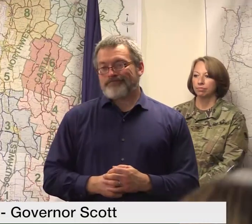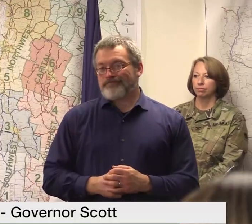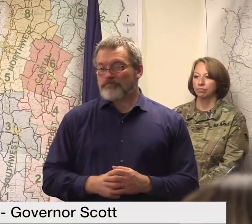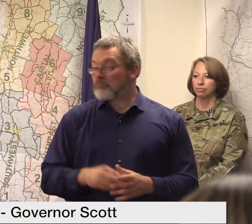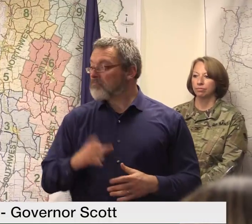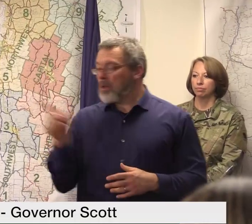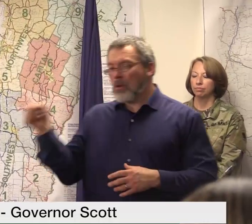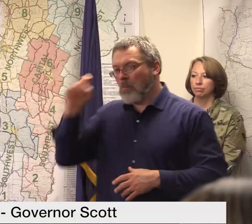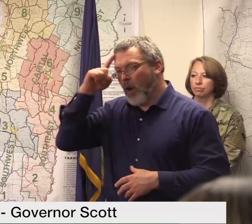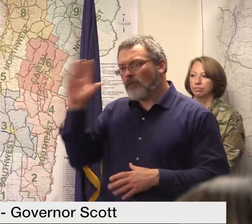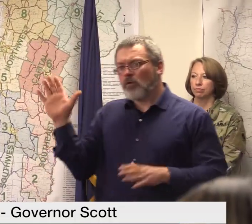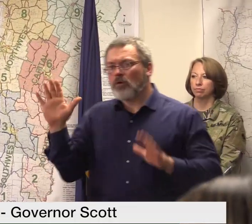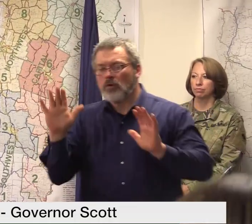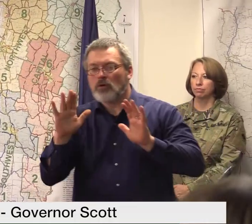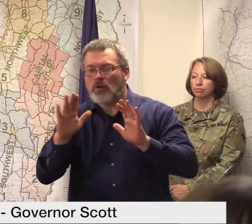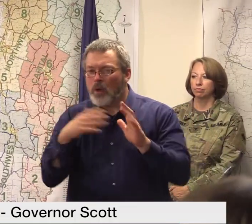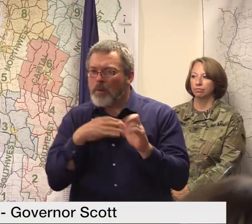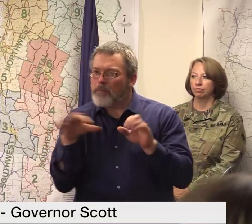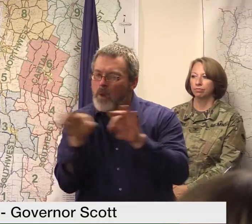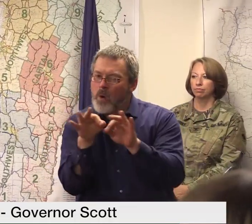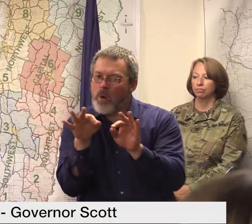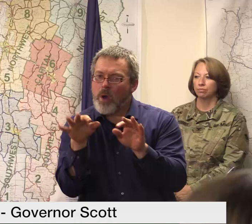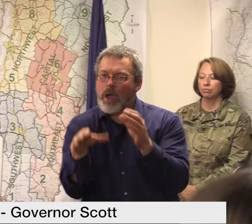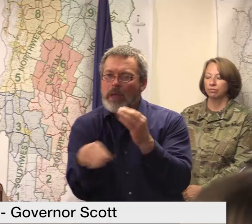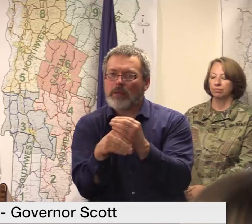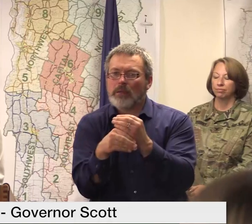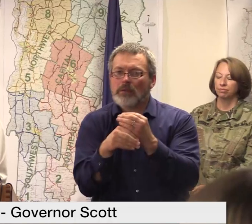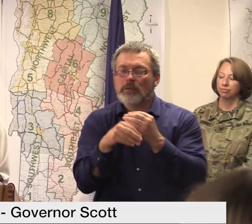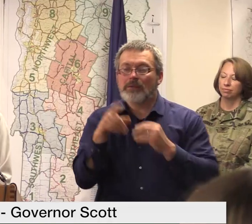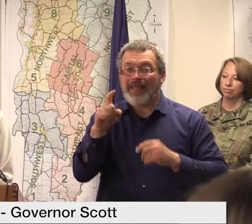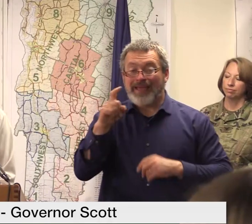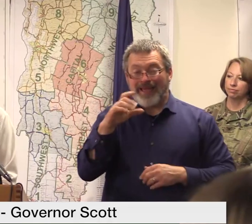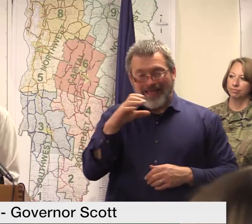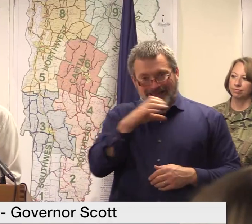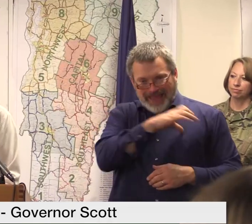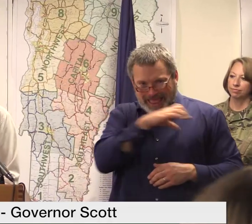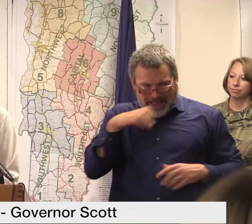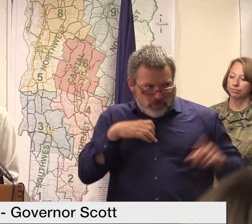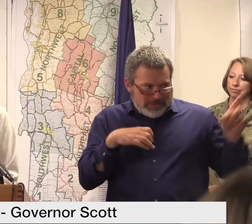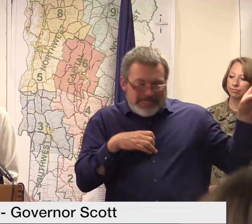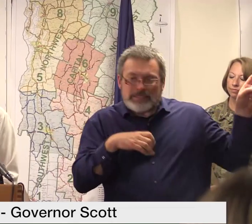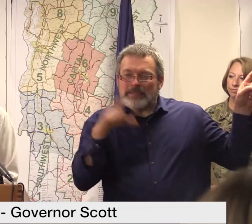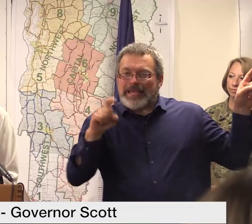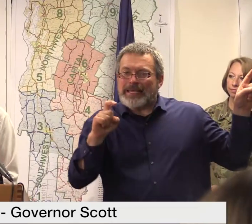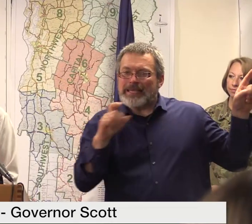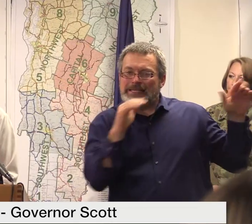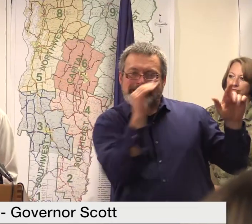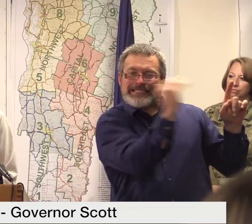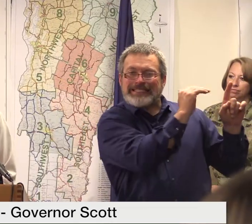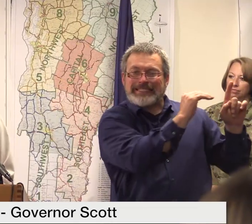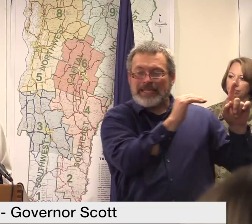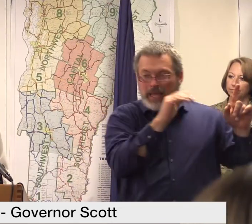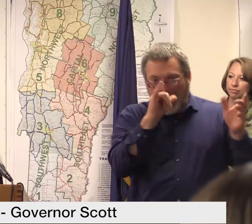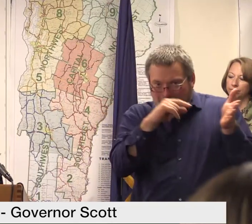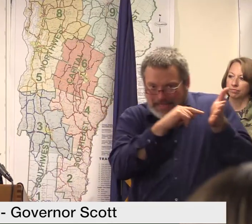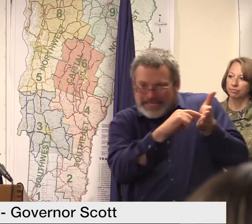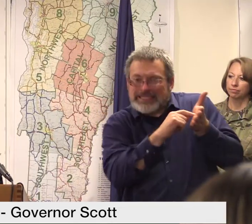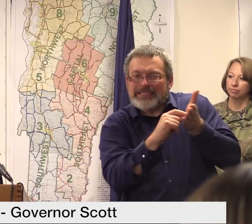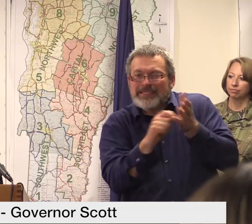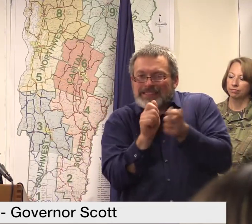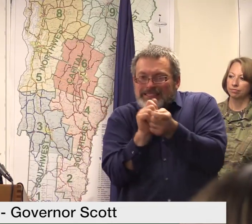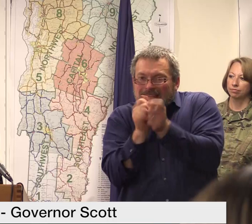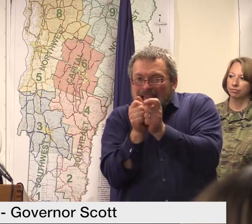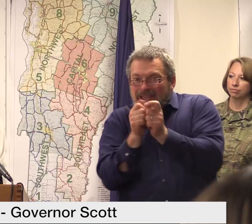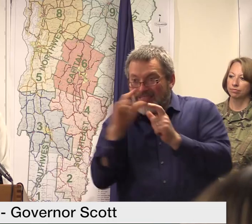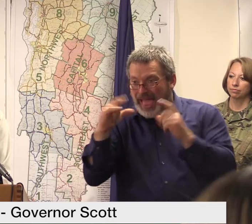I keep talking about the congressional work that's being done for a supplemental bill to assist in areas like